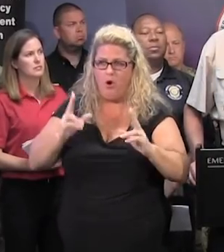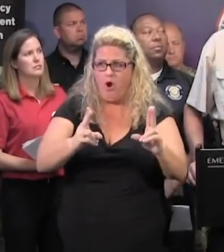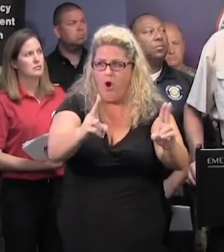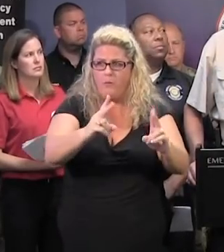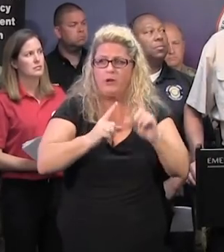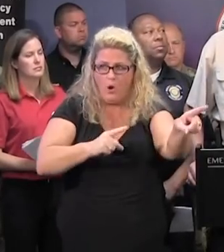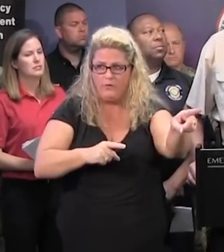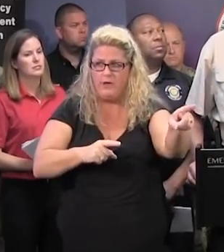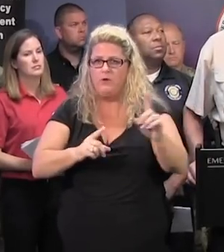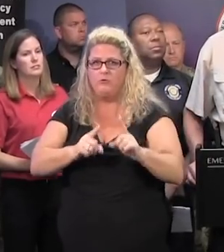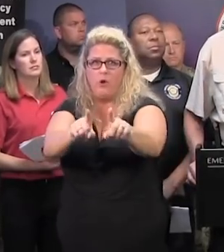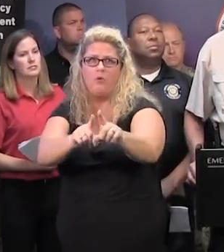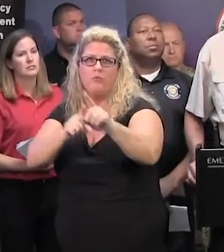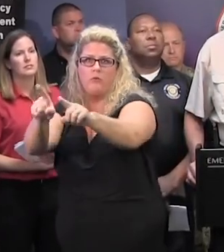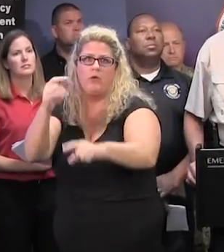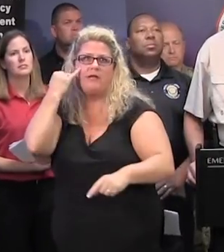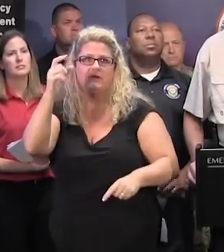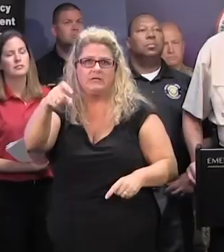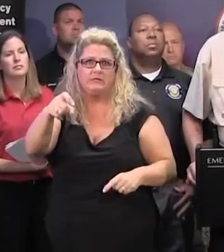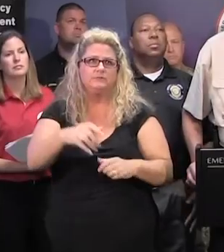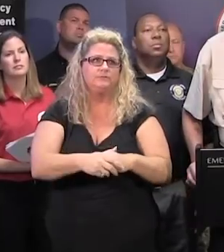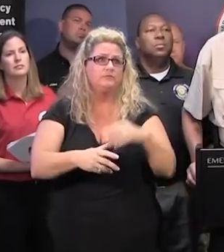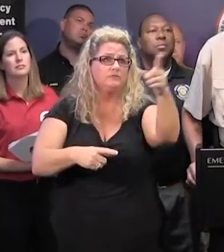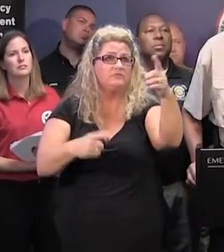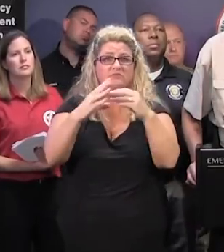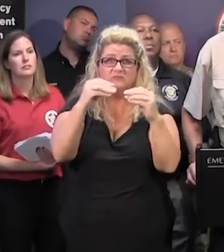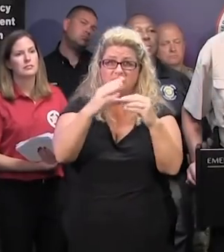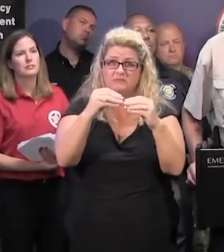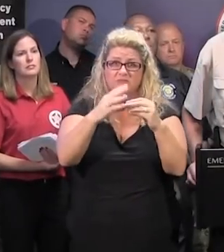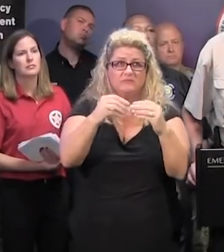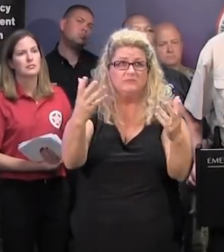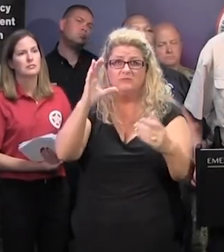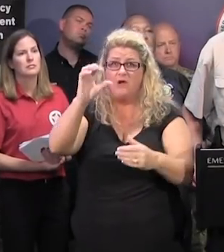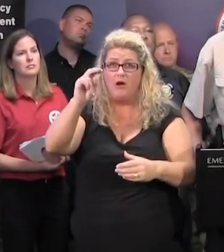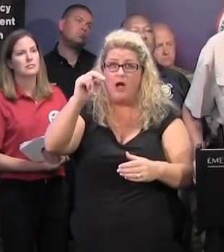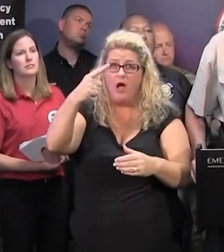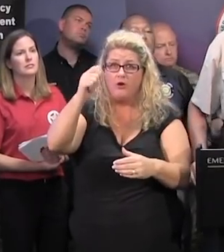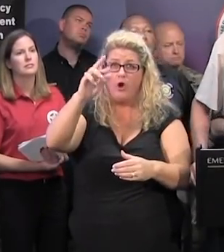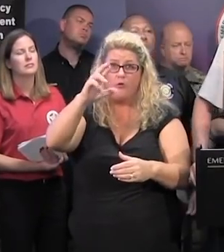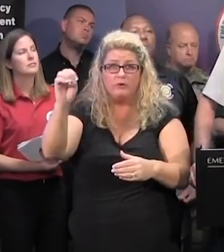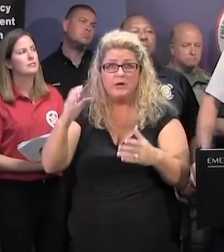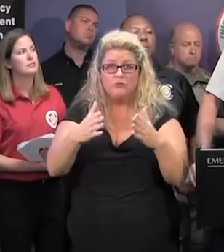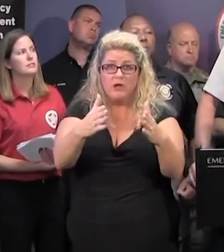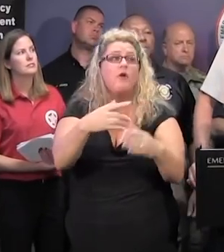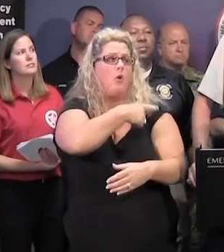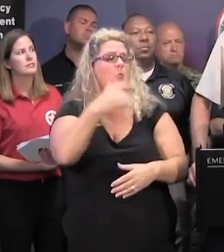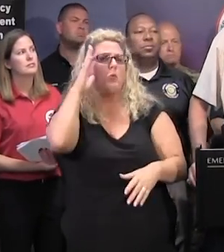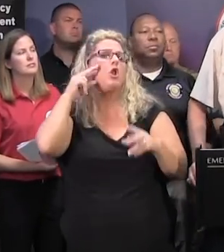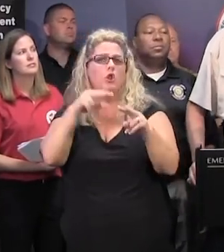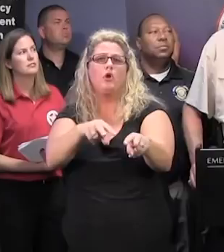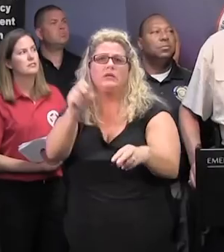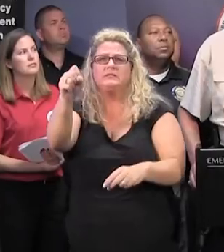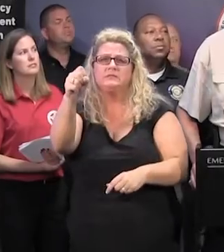because we'll be monitoring. Any outlook for Midlands River areas like the Congaree? Well, we'll be looking at the Congaree.